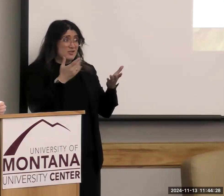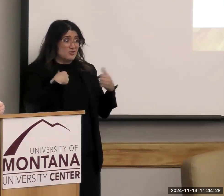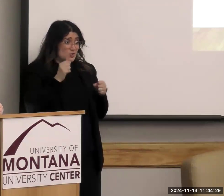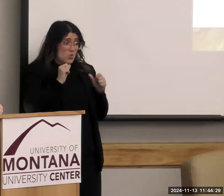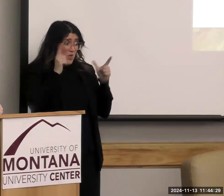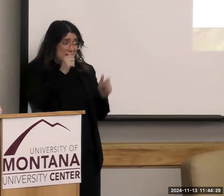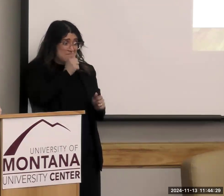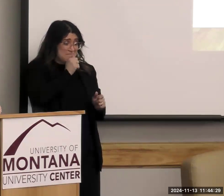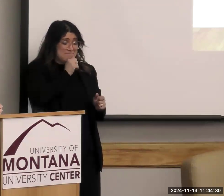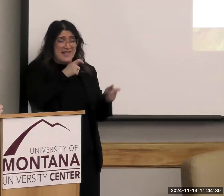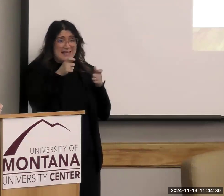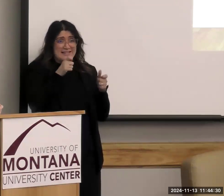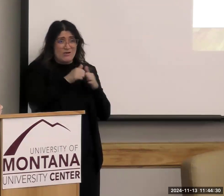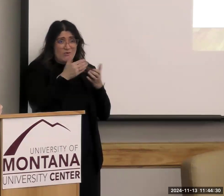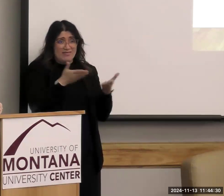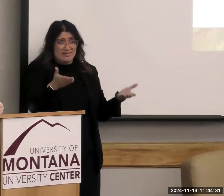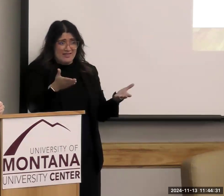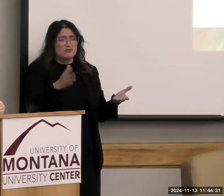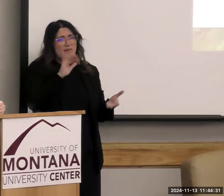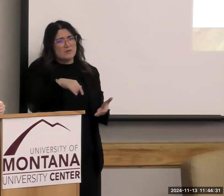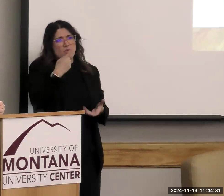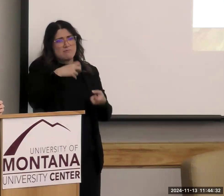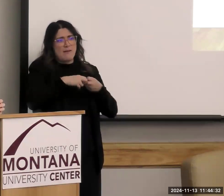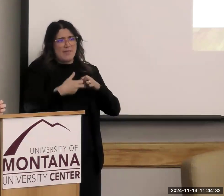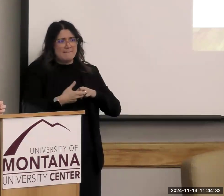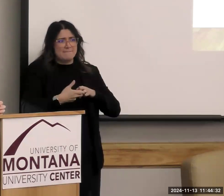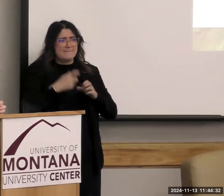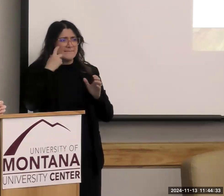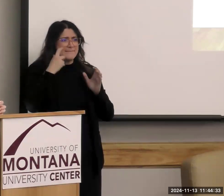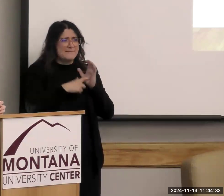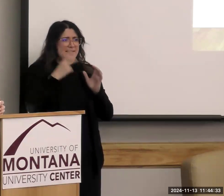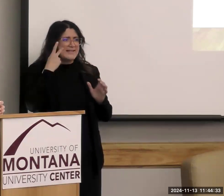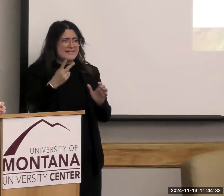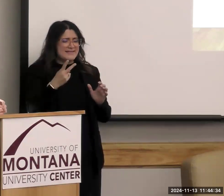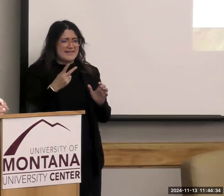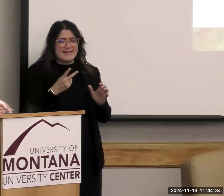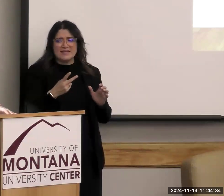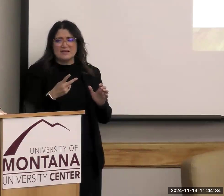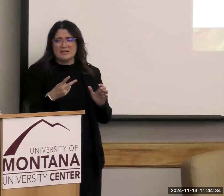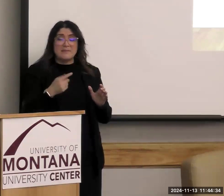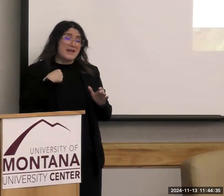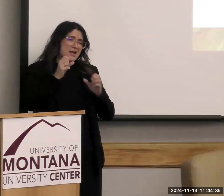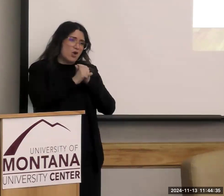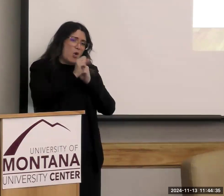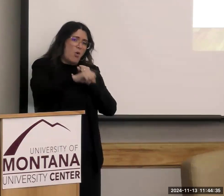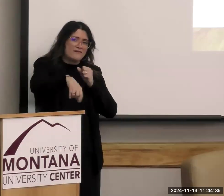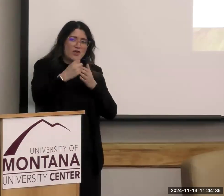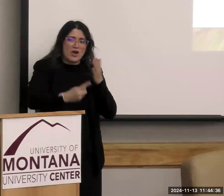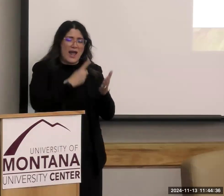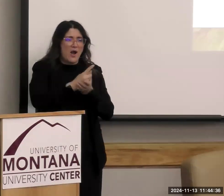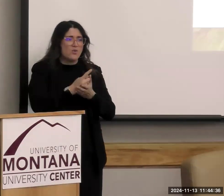this stuff. And so that's one problem that I see. I could go on for an hour, but to keeping it brief,